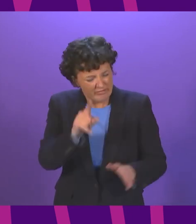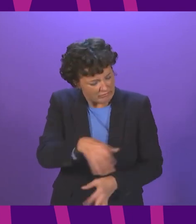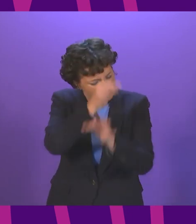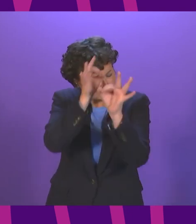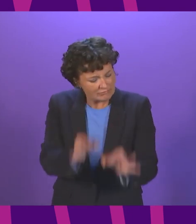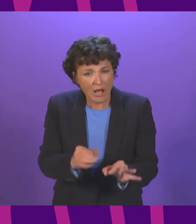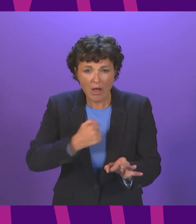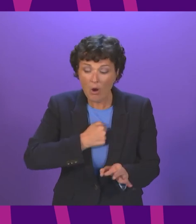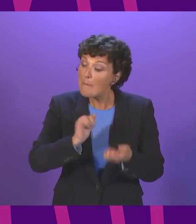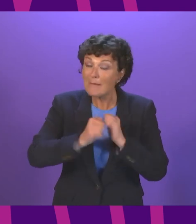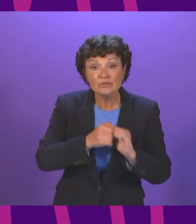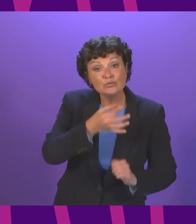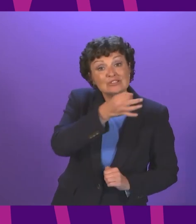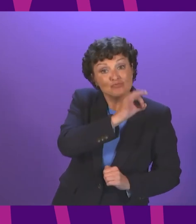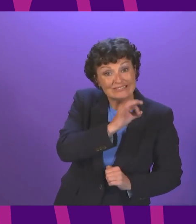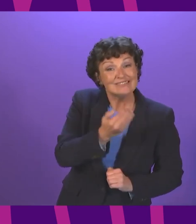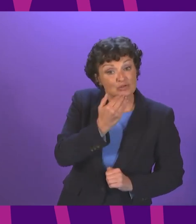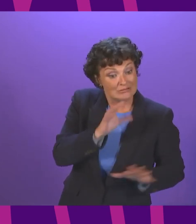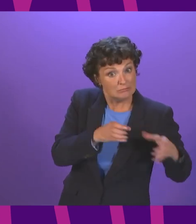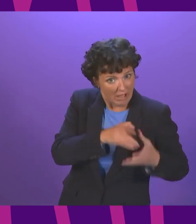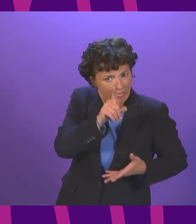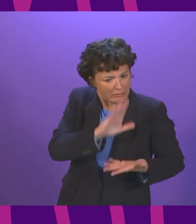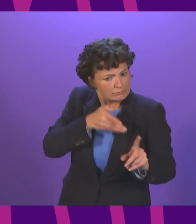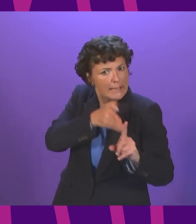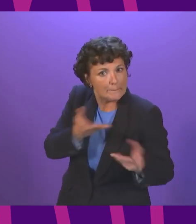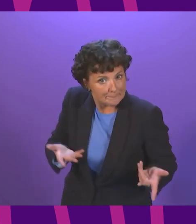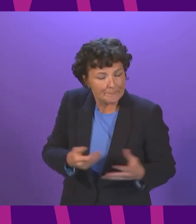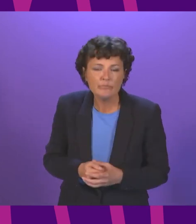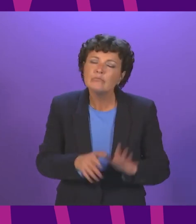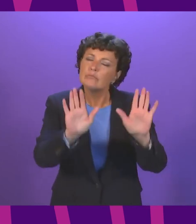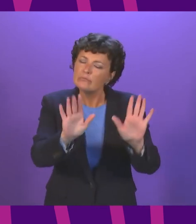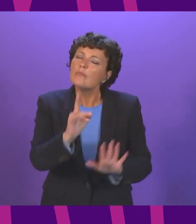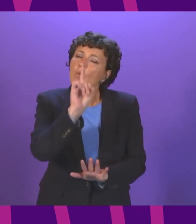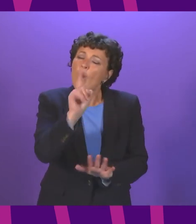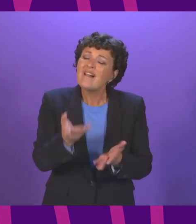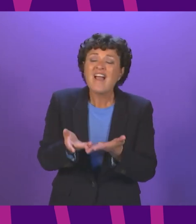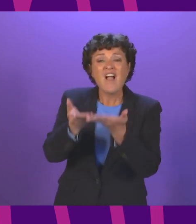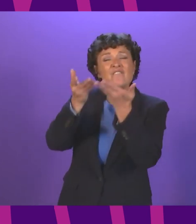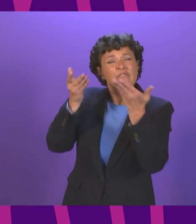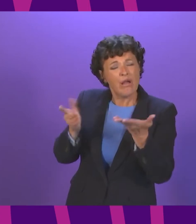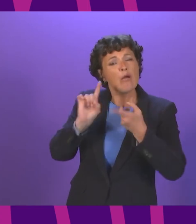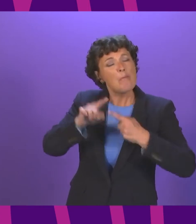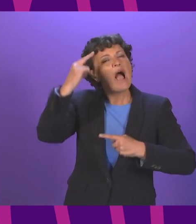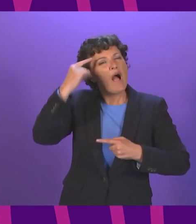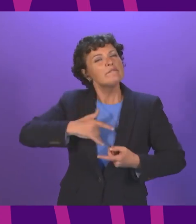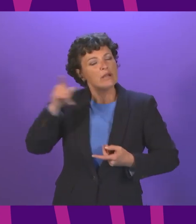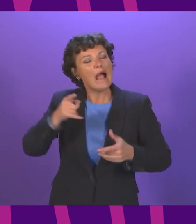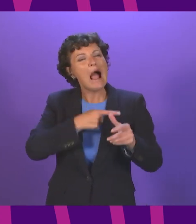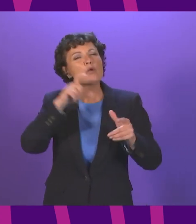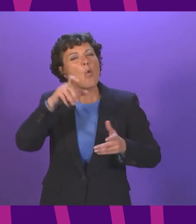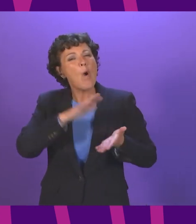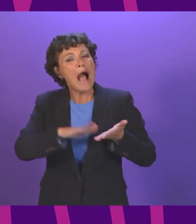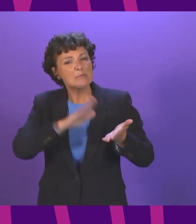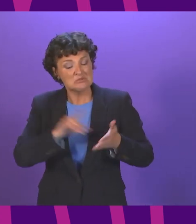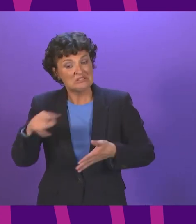partnership agreement is designed to do one of the fair comments that Alex Cole Hamilton made was that in his